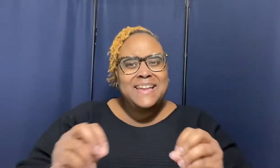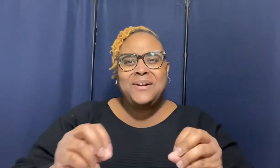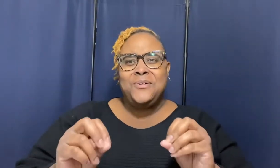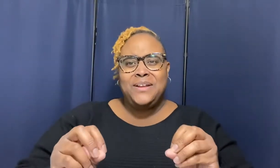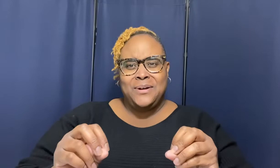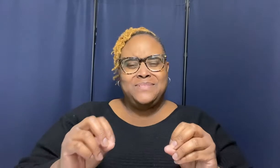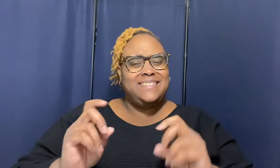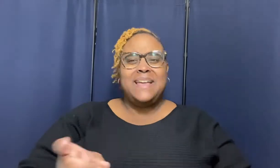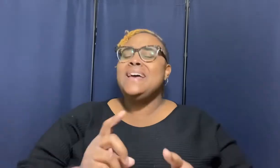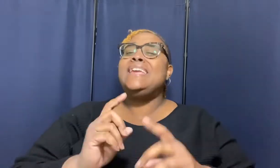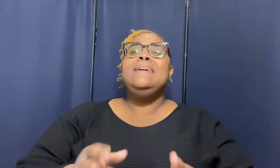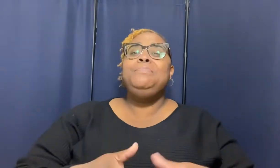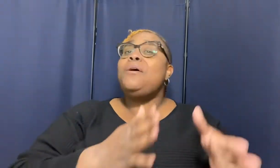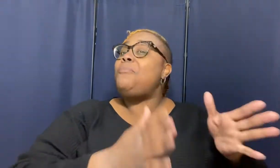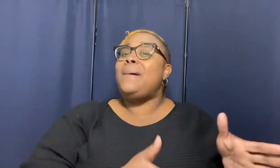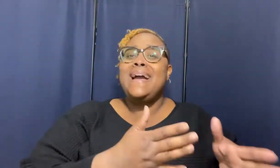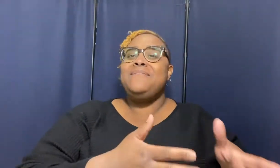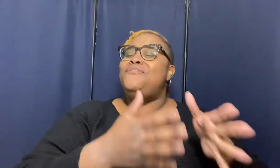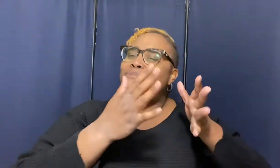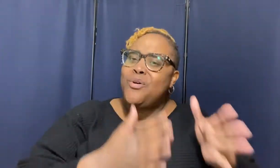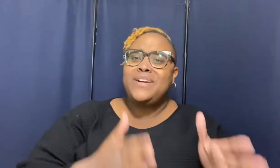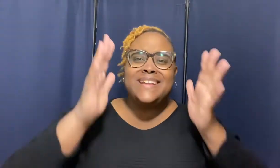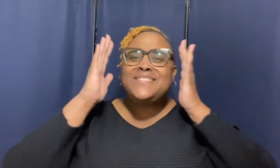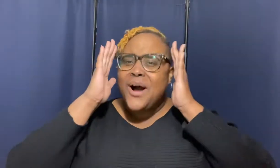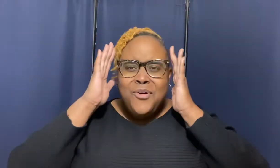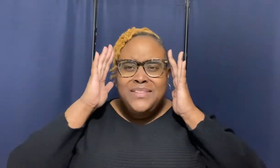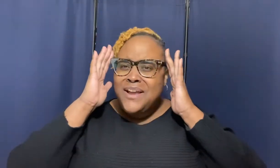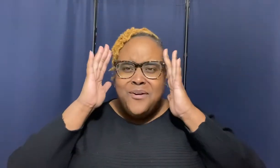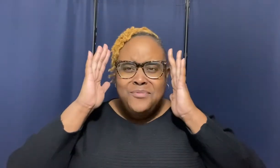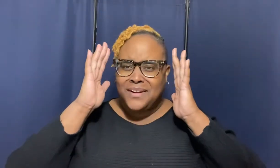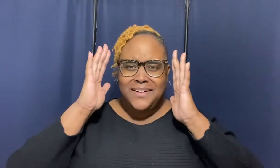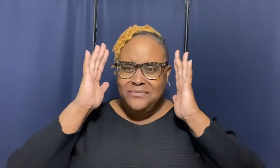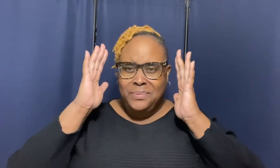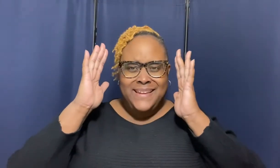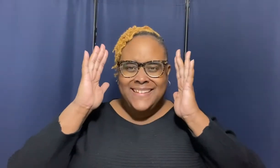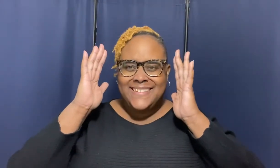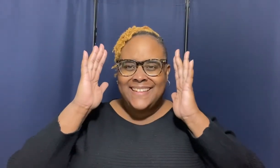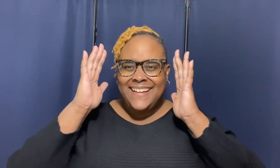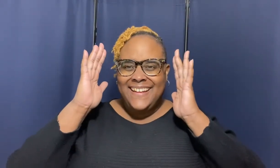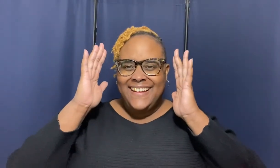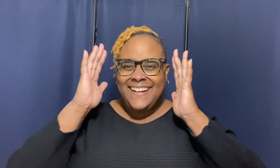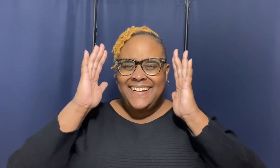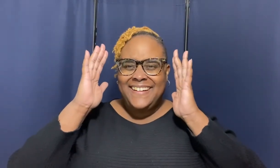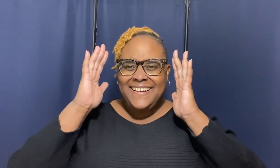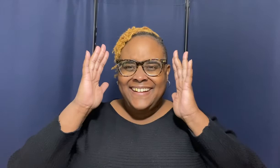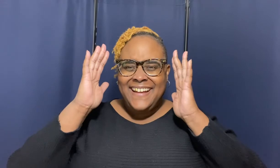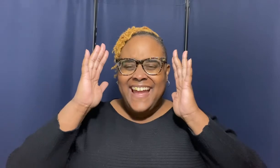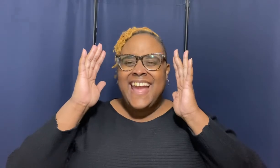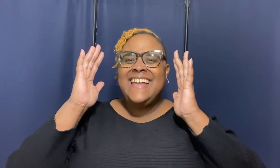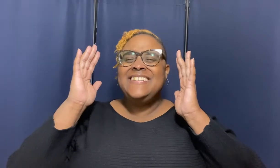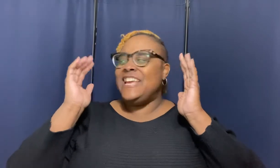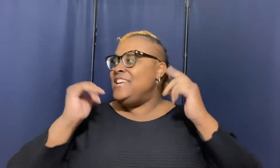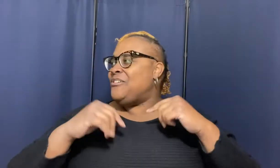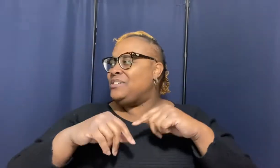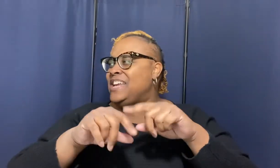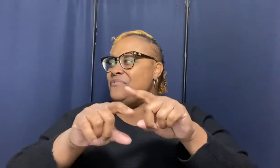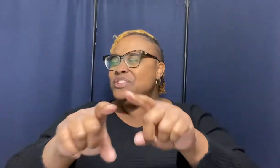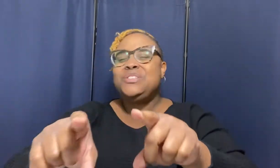on him keep your mind focused on the owner of peace huh and he said he gonna give it to